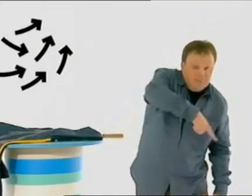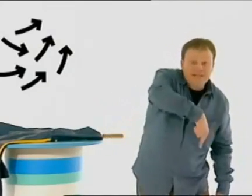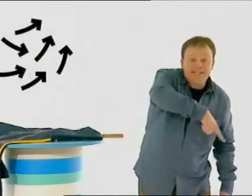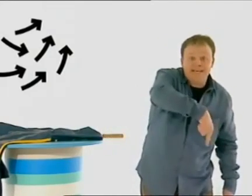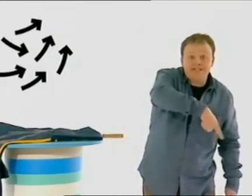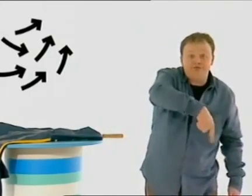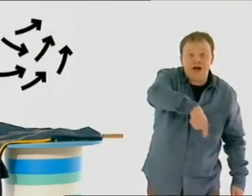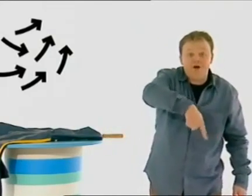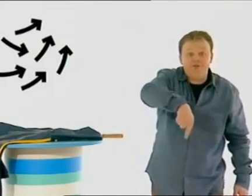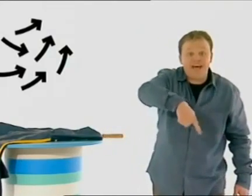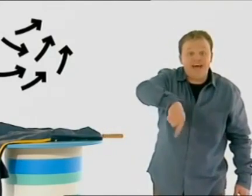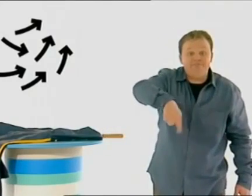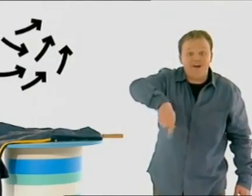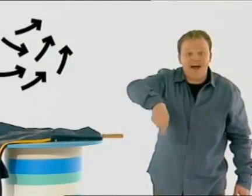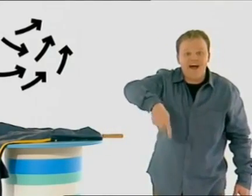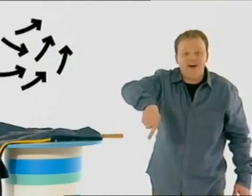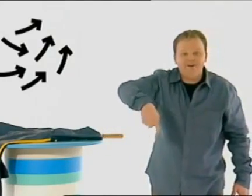Spins things round and round.